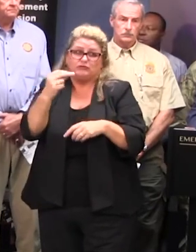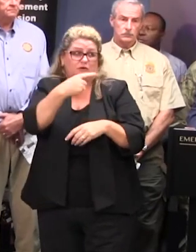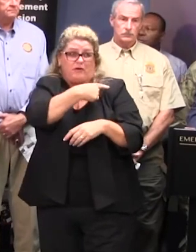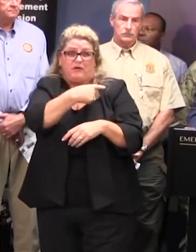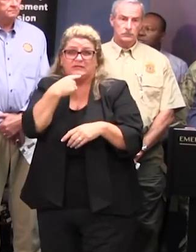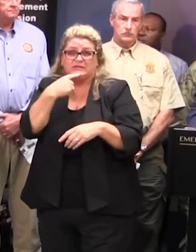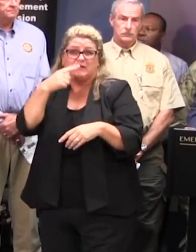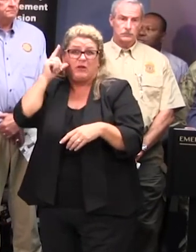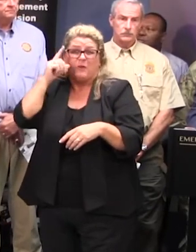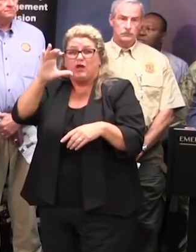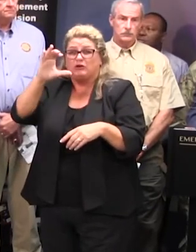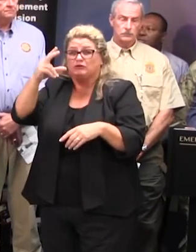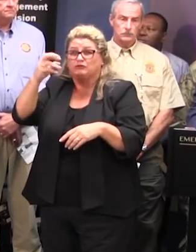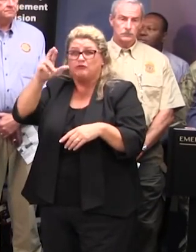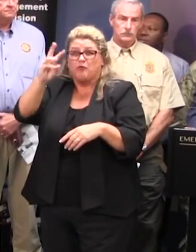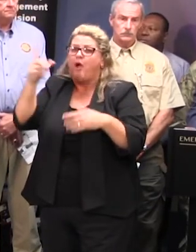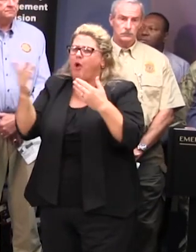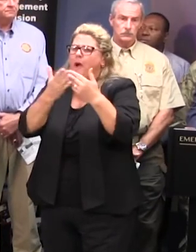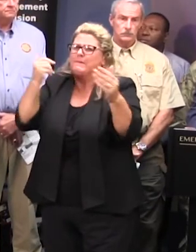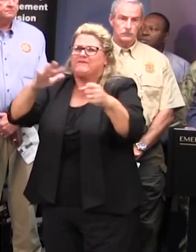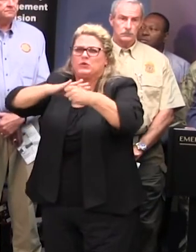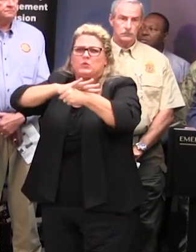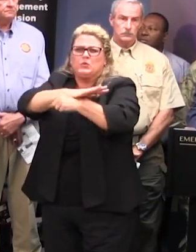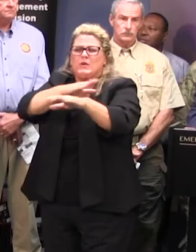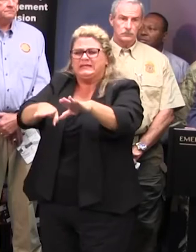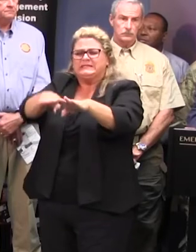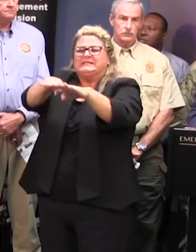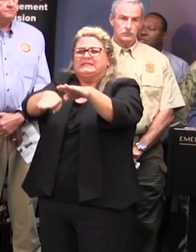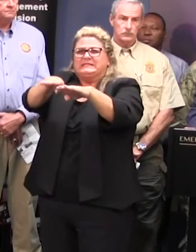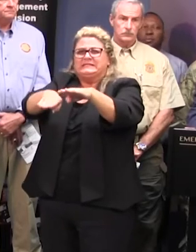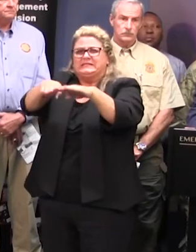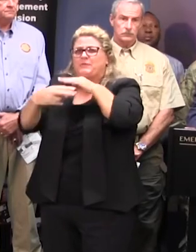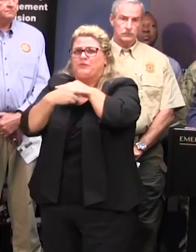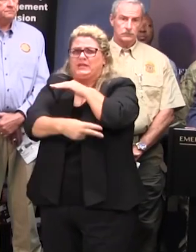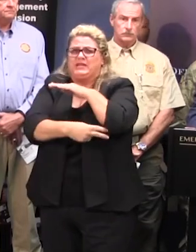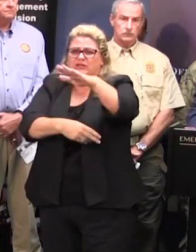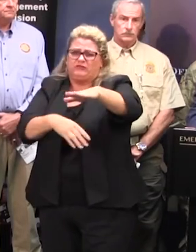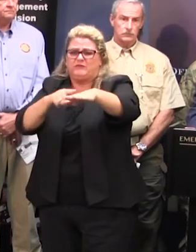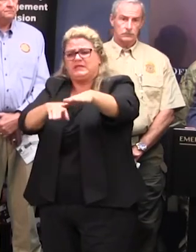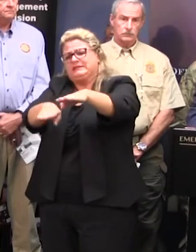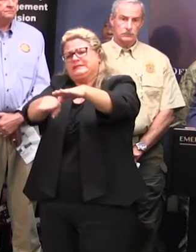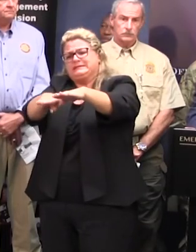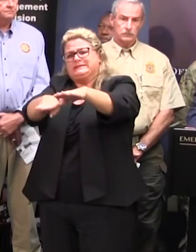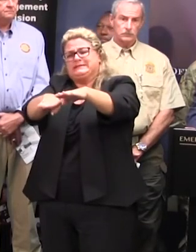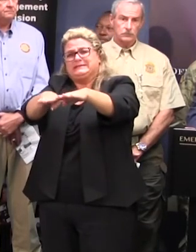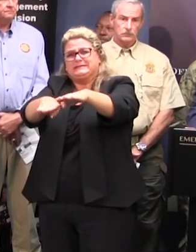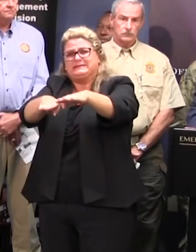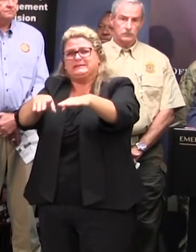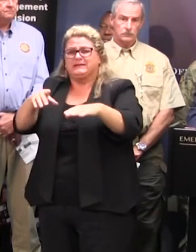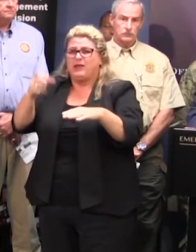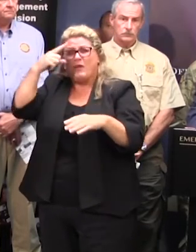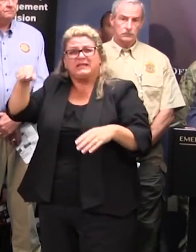mentioned in chiral they've about peaked out up there it's about crested up there but you're always way way on up in chesterfield county